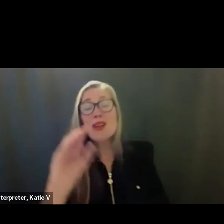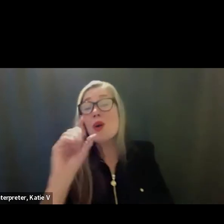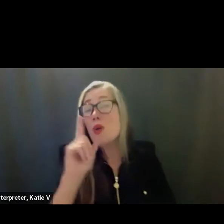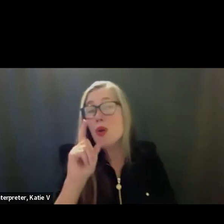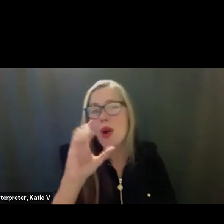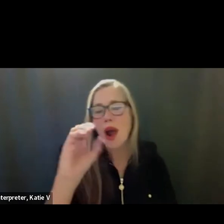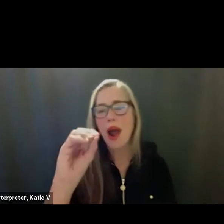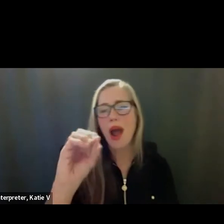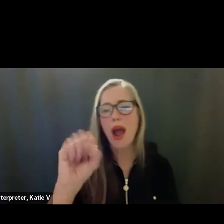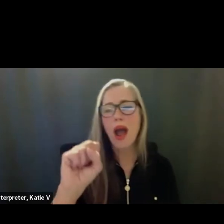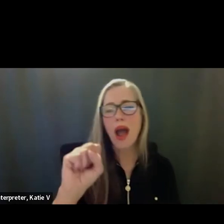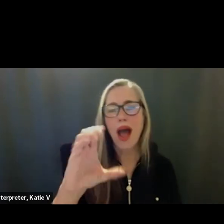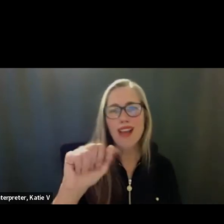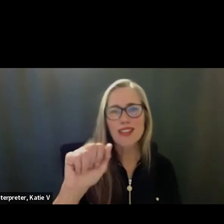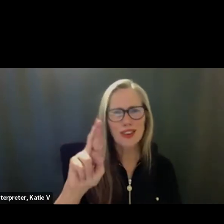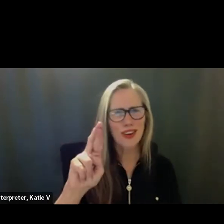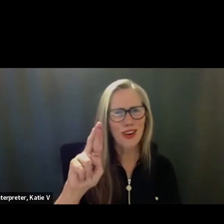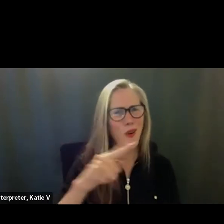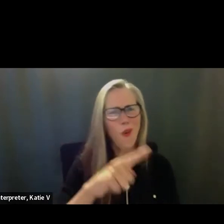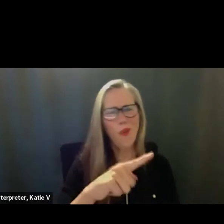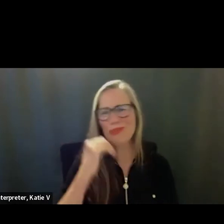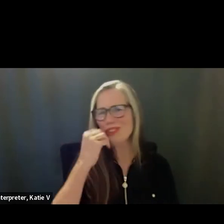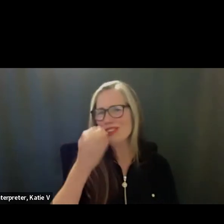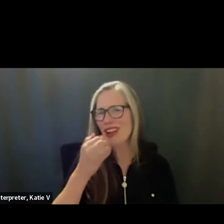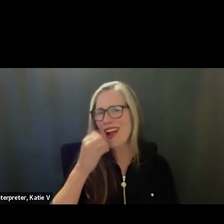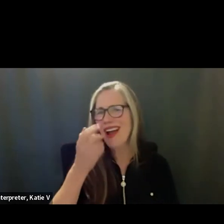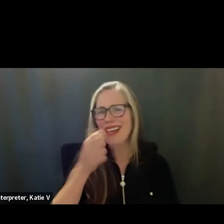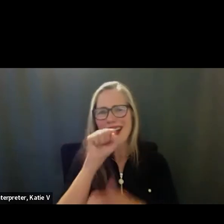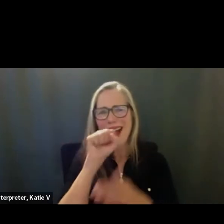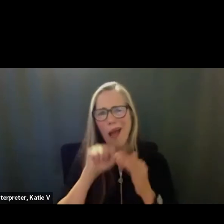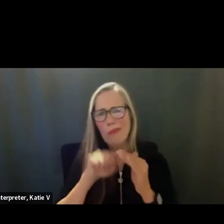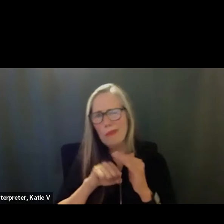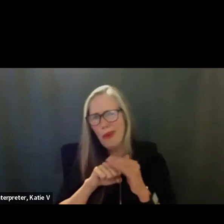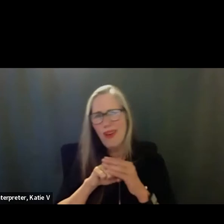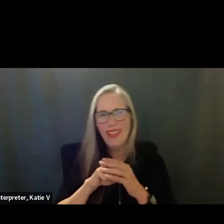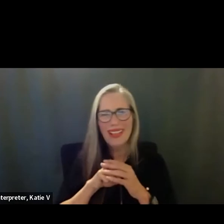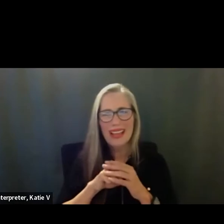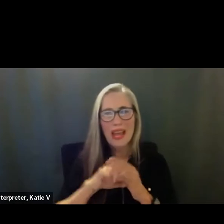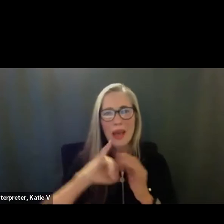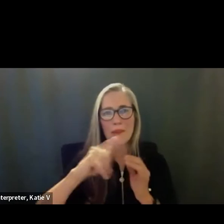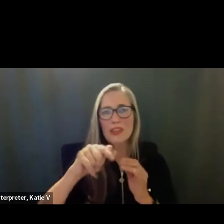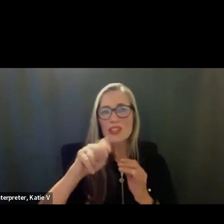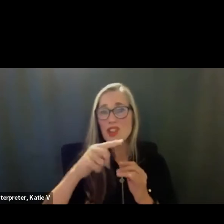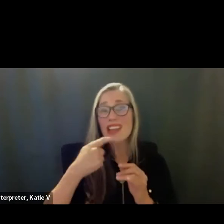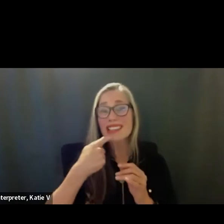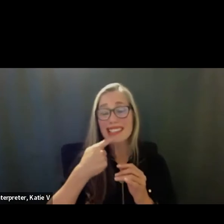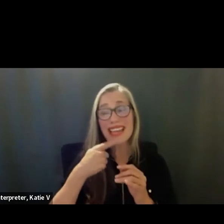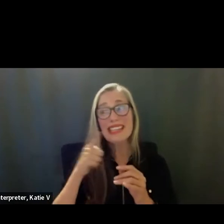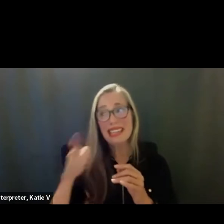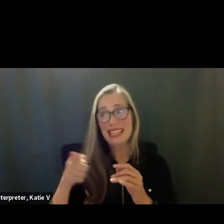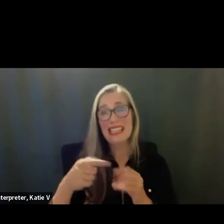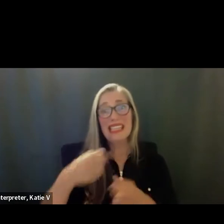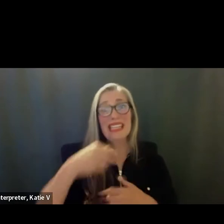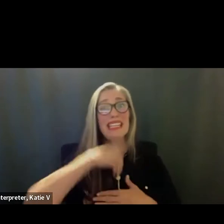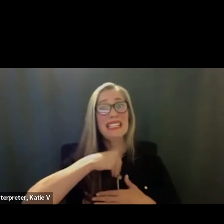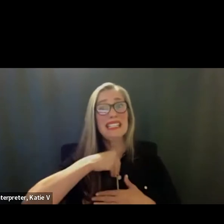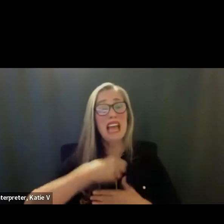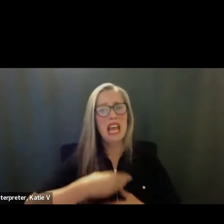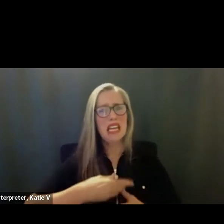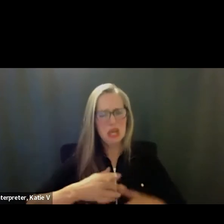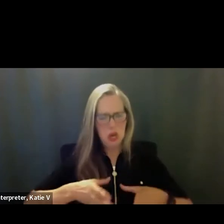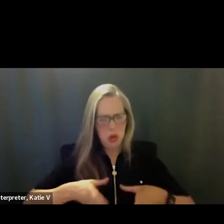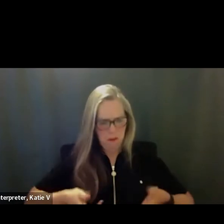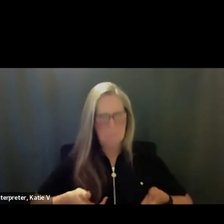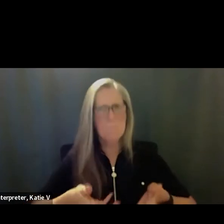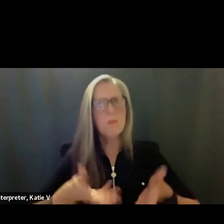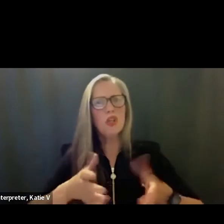very humble and caring. John Dent made this nomination. He pushes himself to go the extra mile, never backs down from a